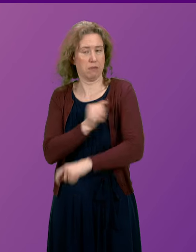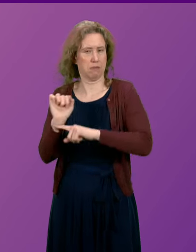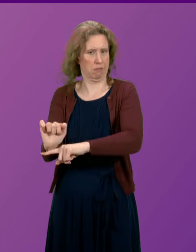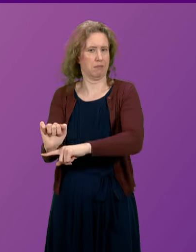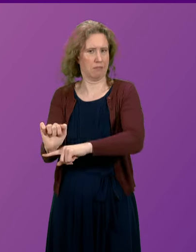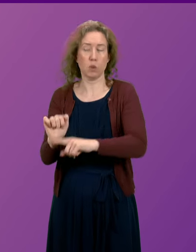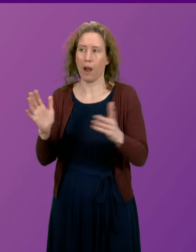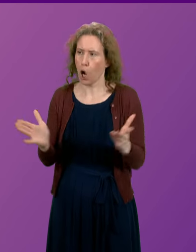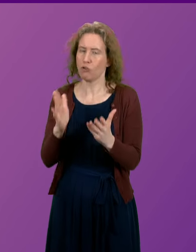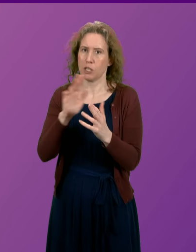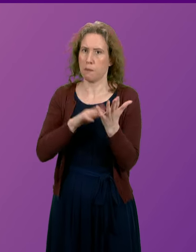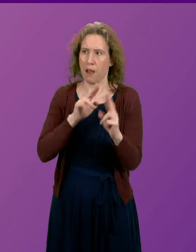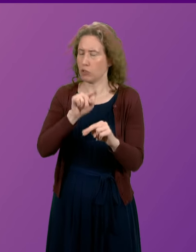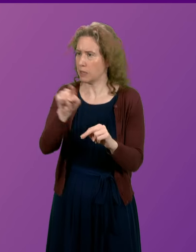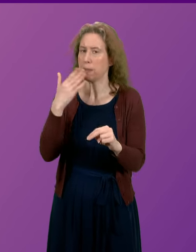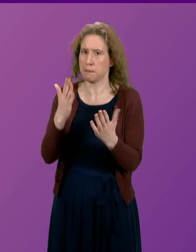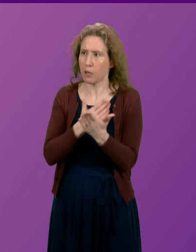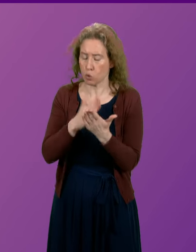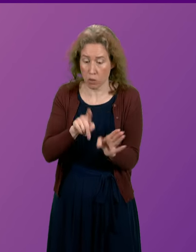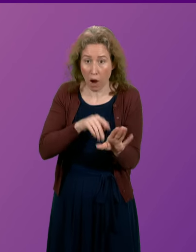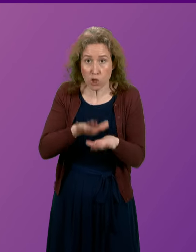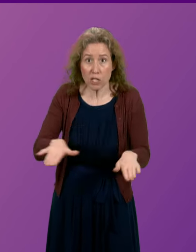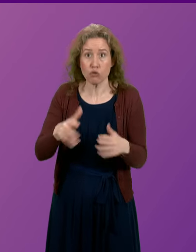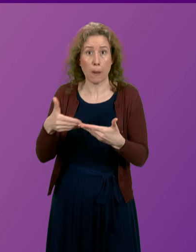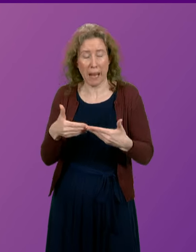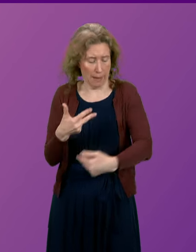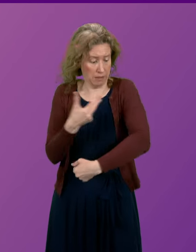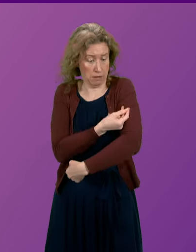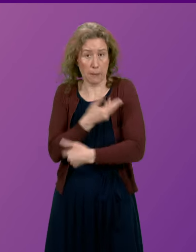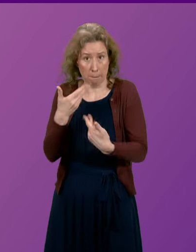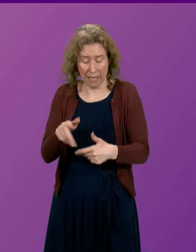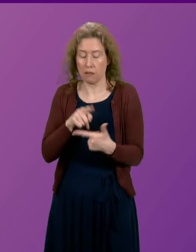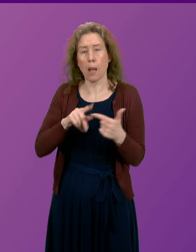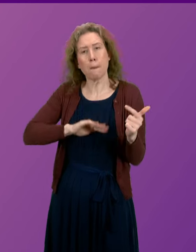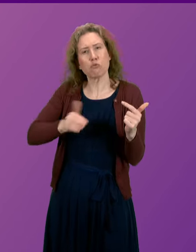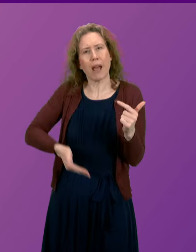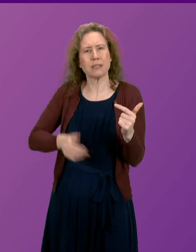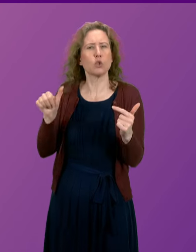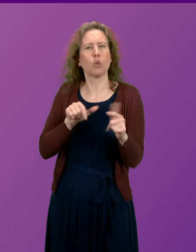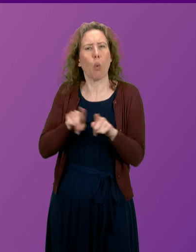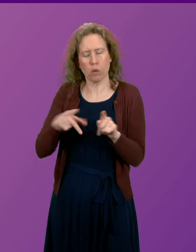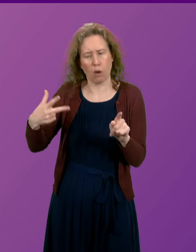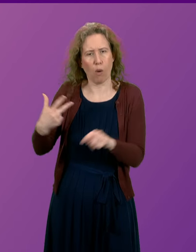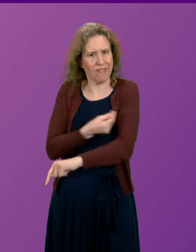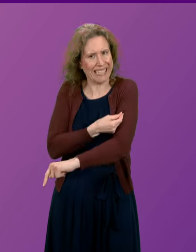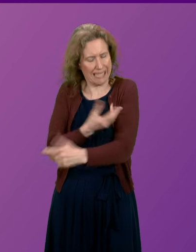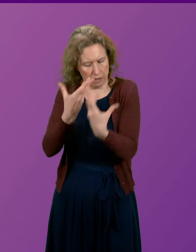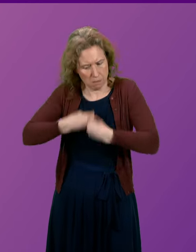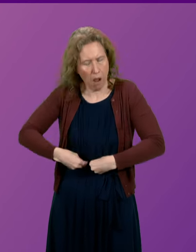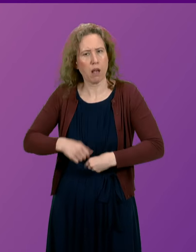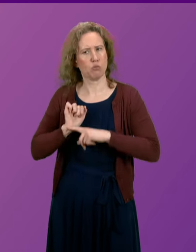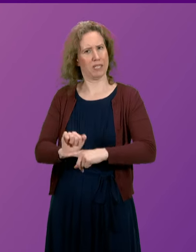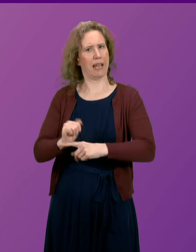would encourage parents to ensure that younger children and infants are immunised. Pregnant women should also receive the vaccine, which provides vital